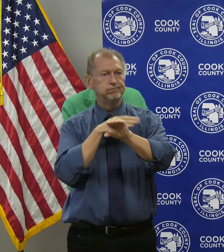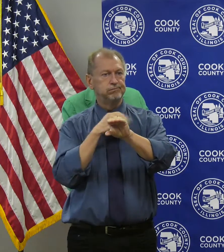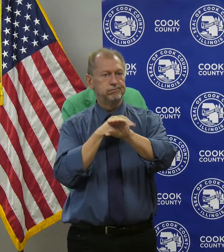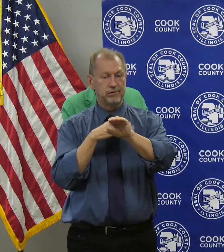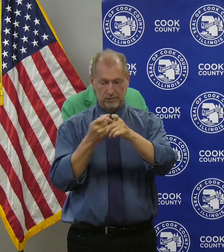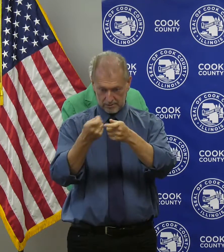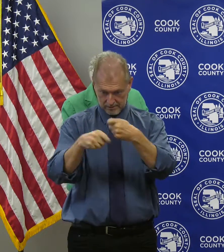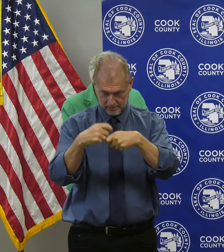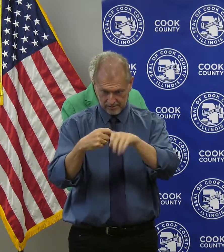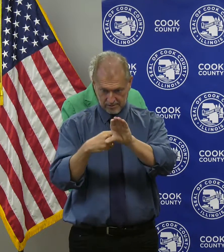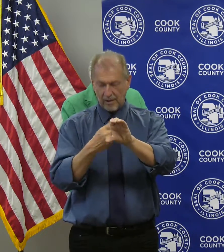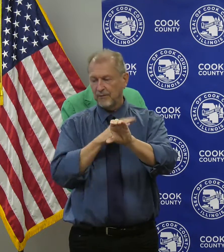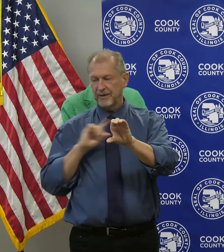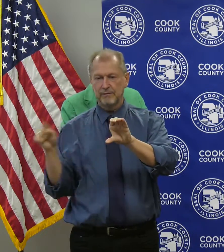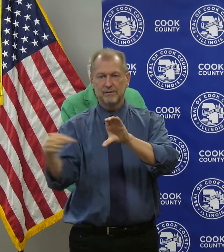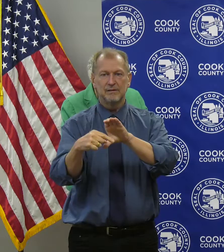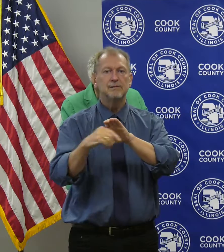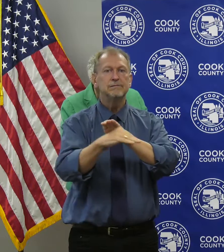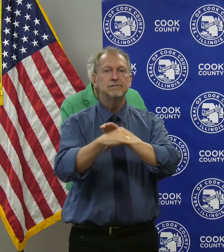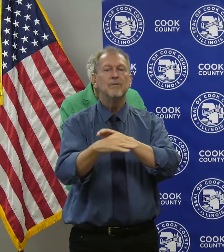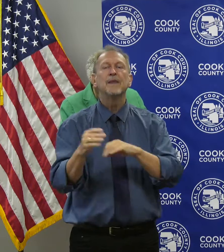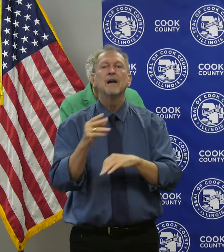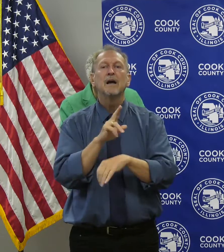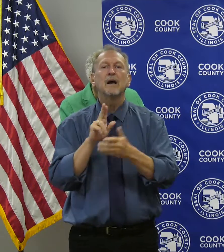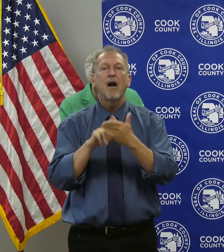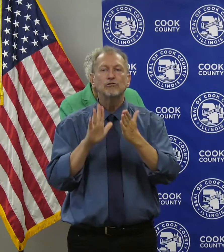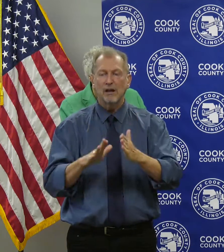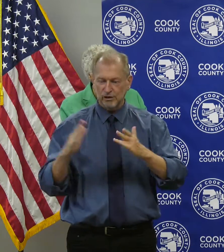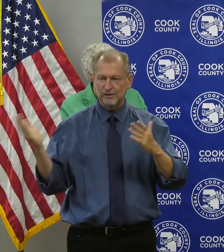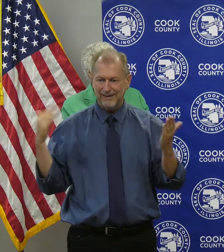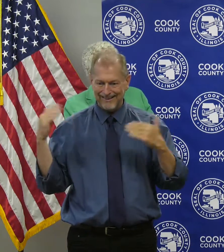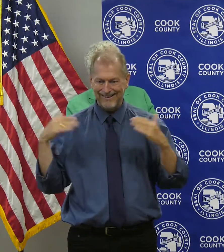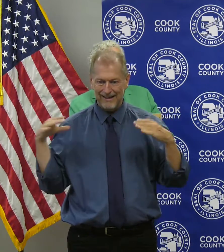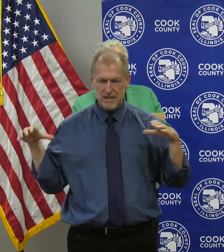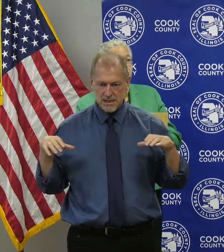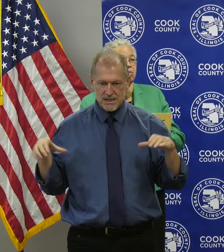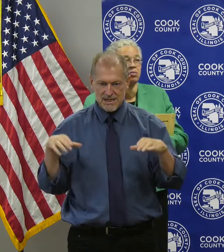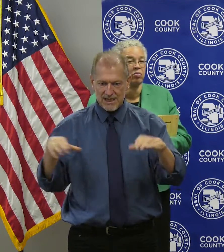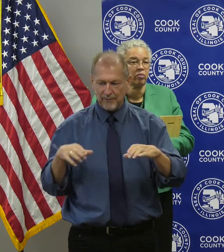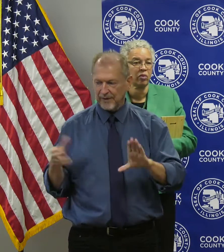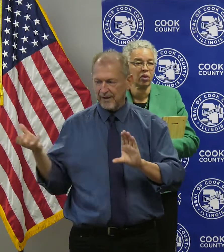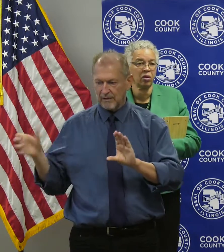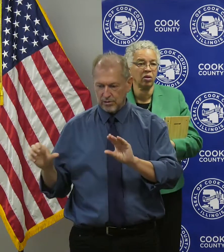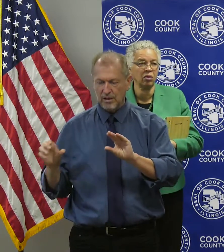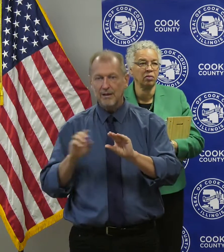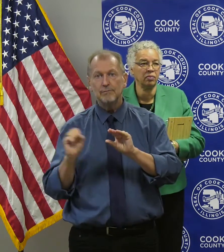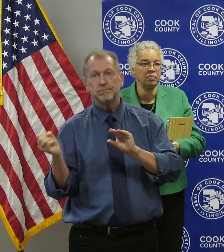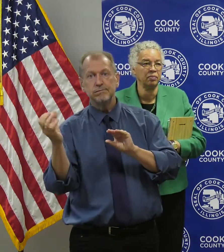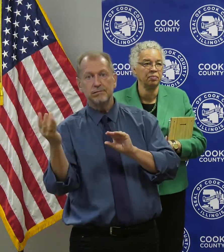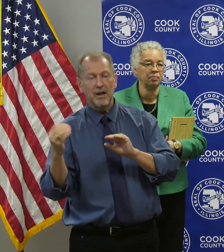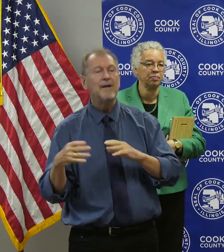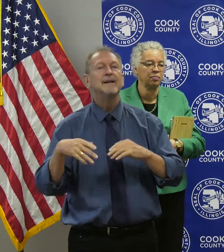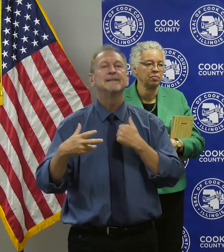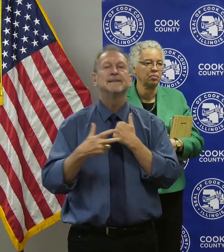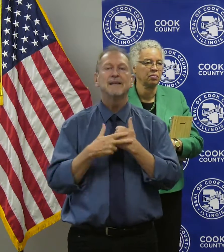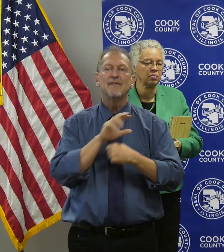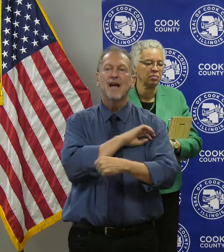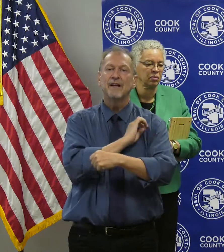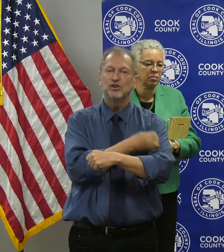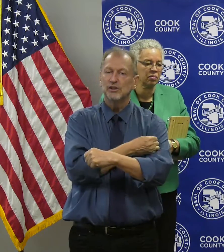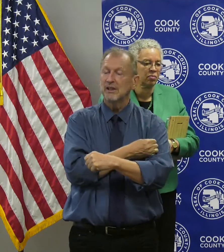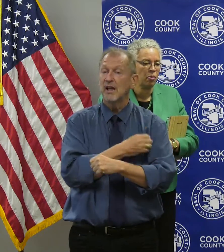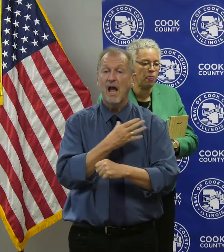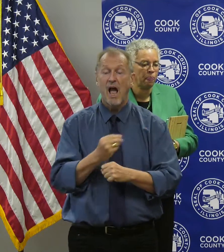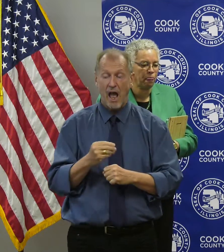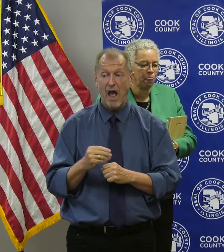contractors and we got this all done during the scheduled shutdown, save the energy without any additional cost to the